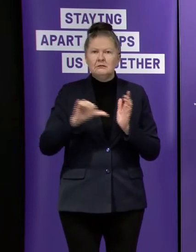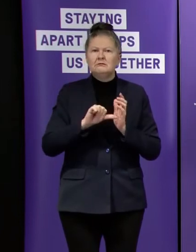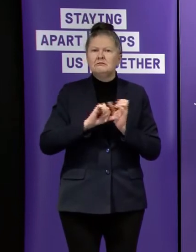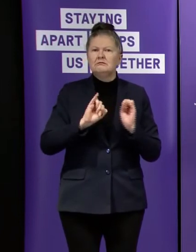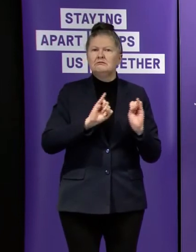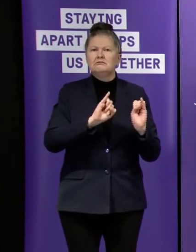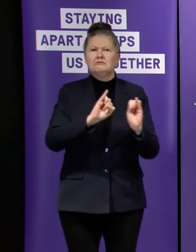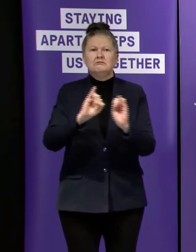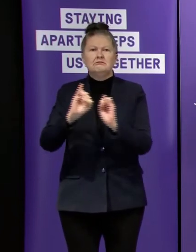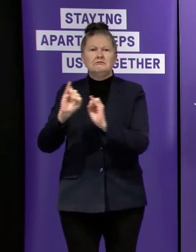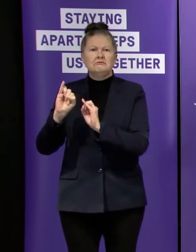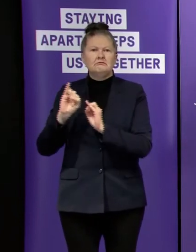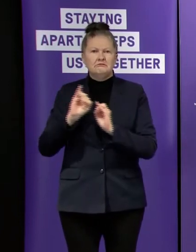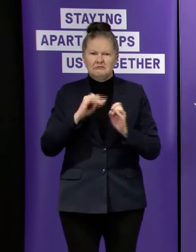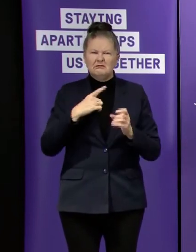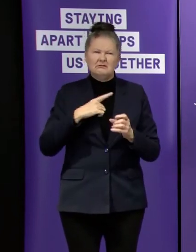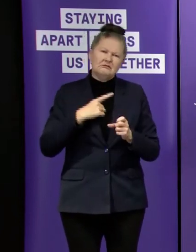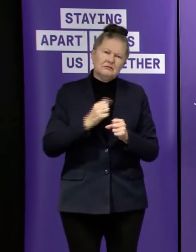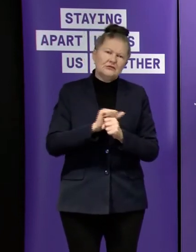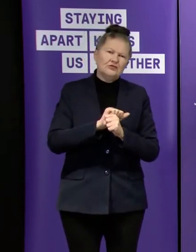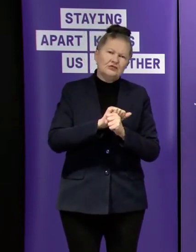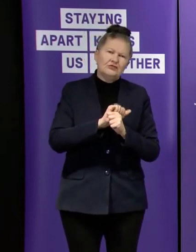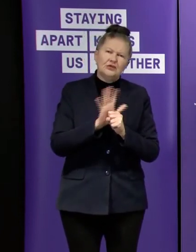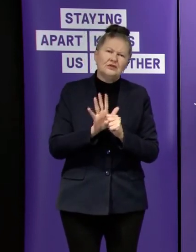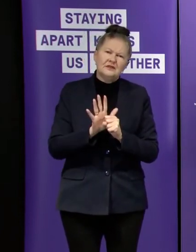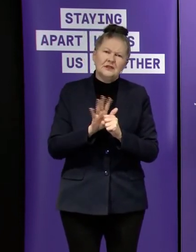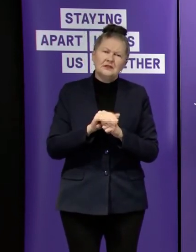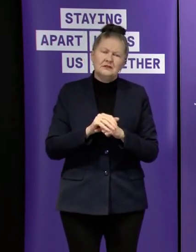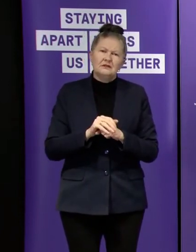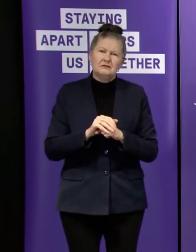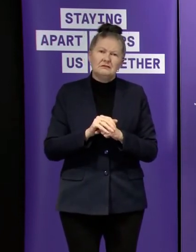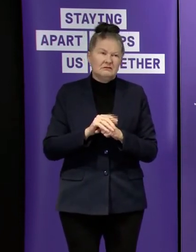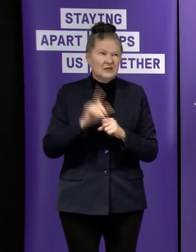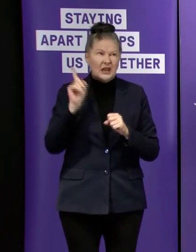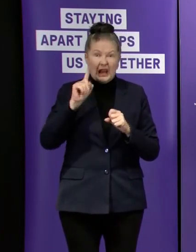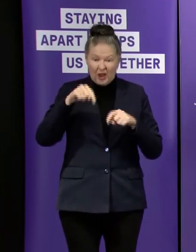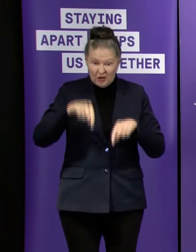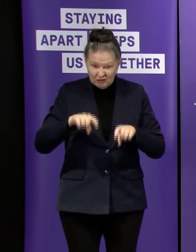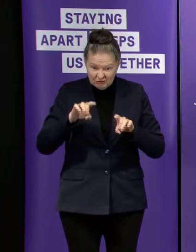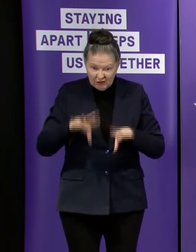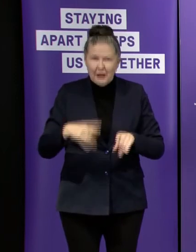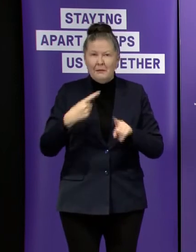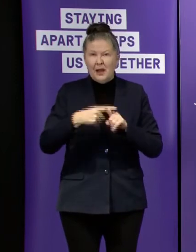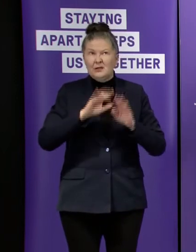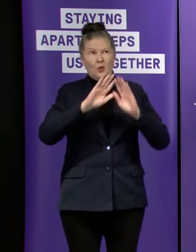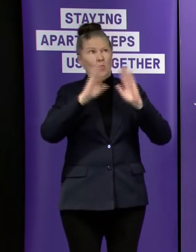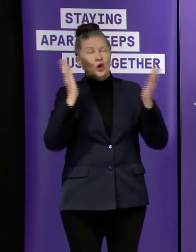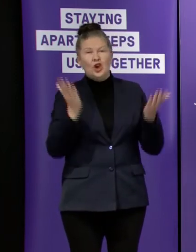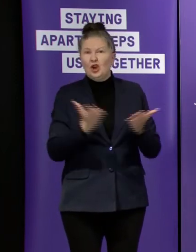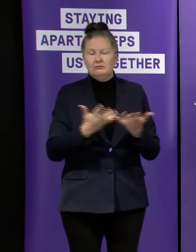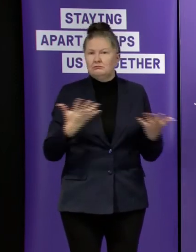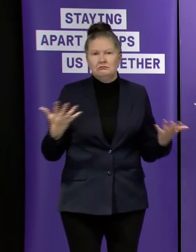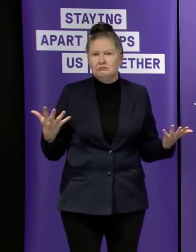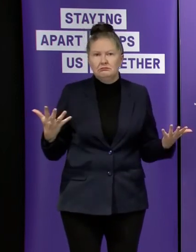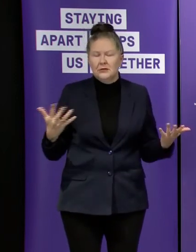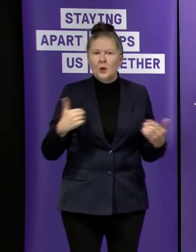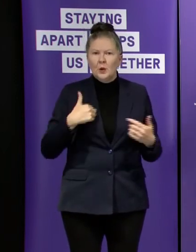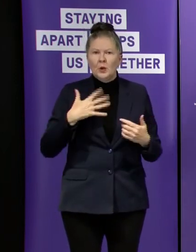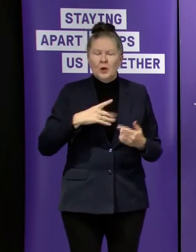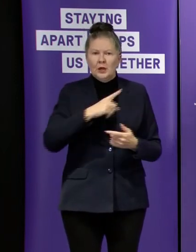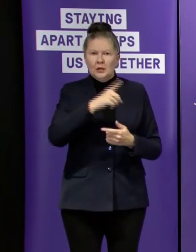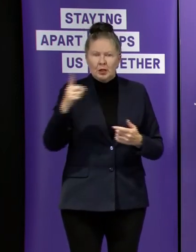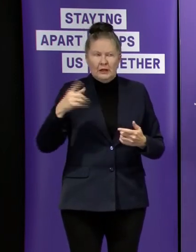of the pandemic event that the entire world is confronting so we need to provide certainty to people